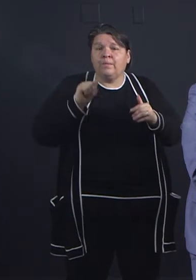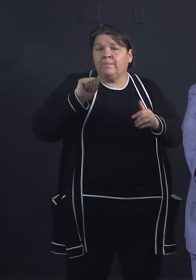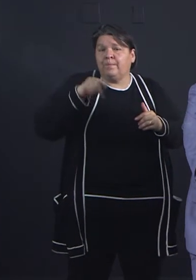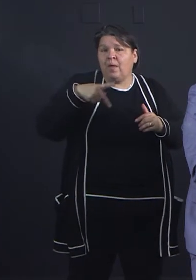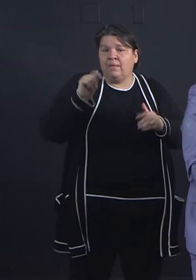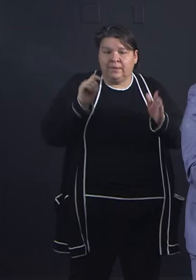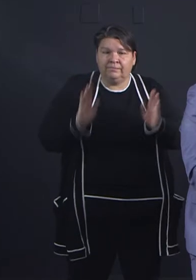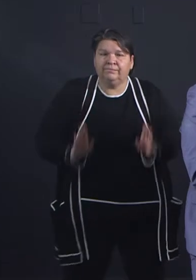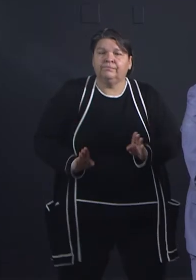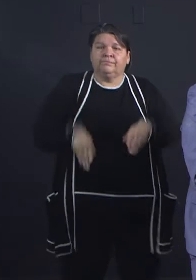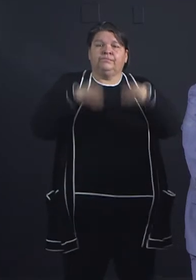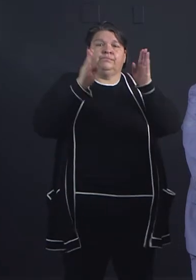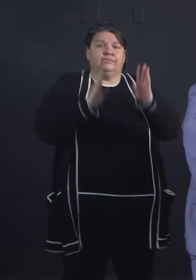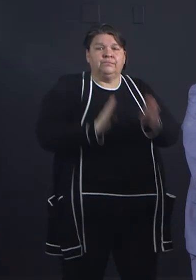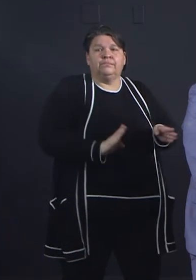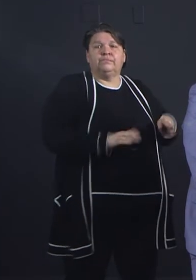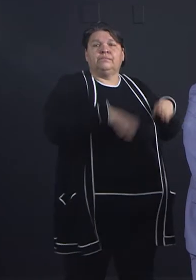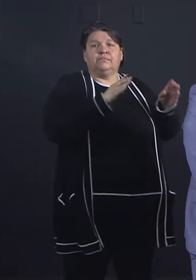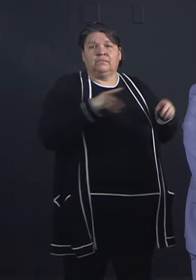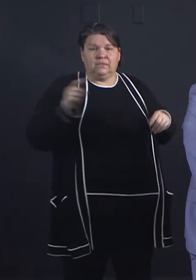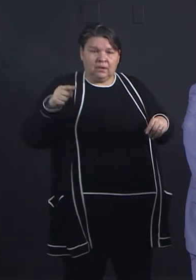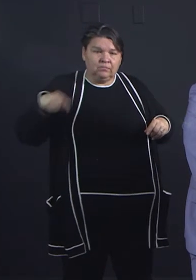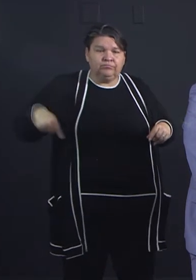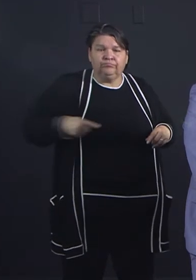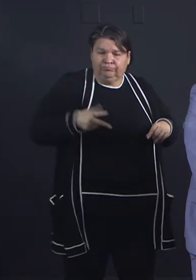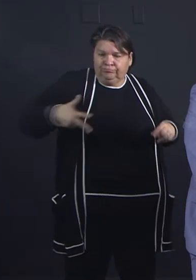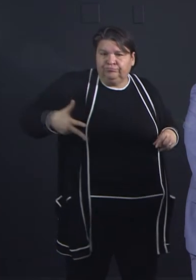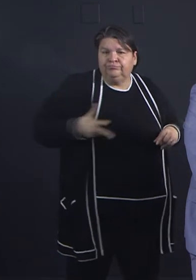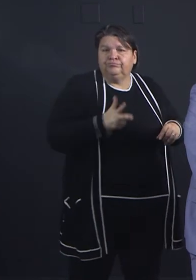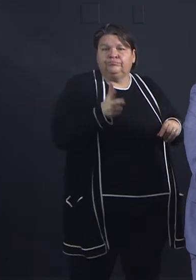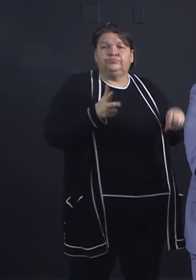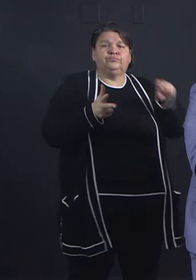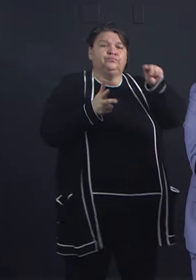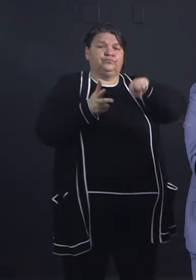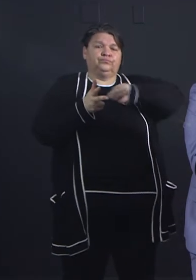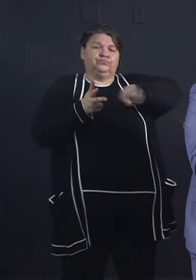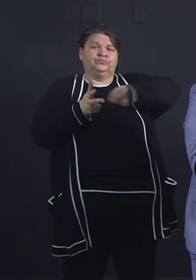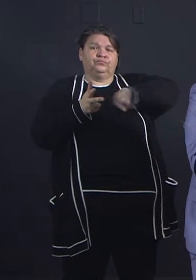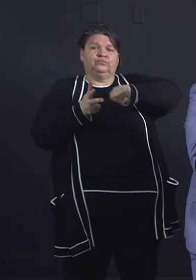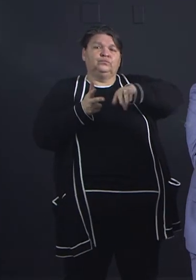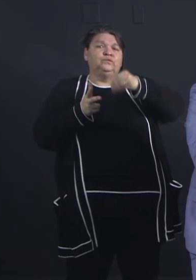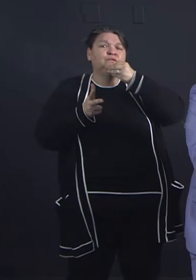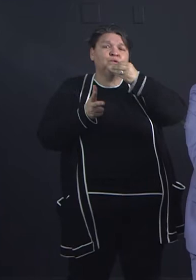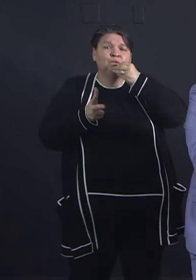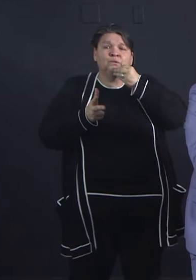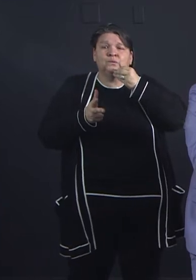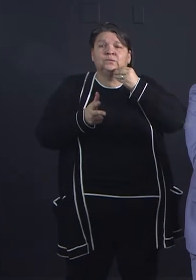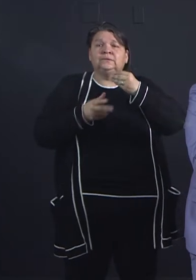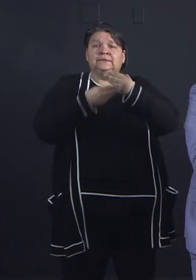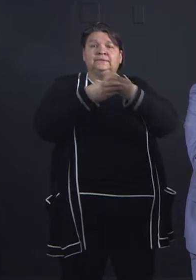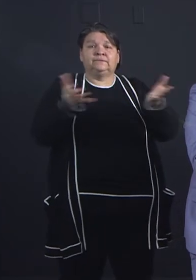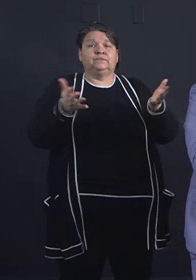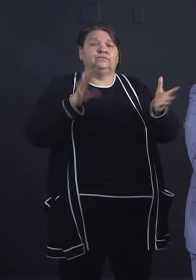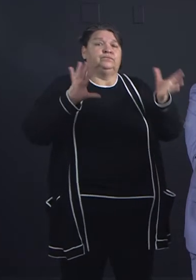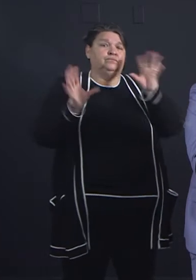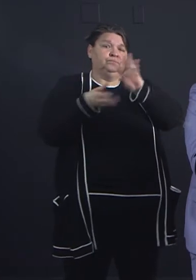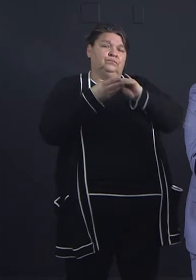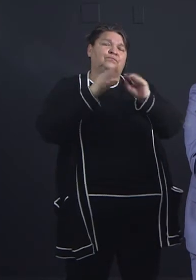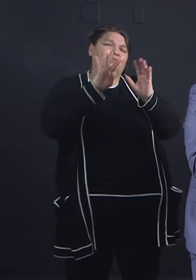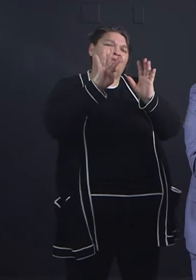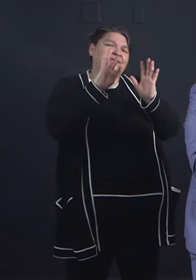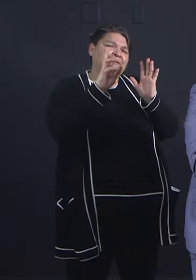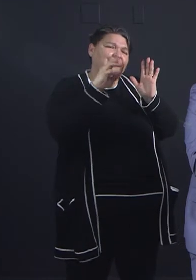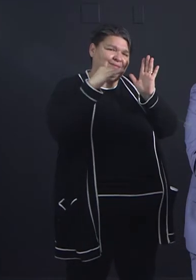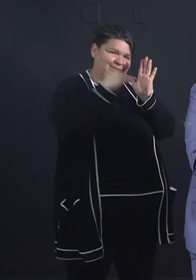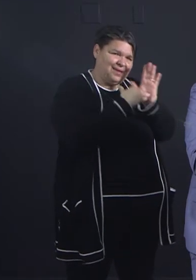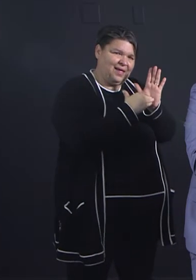This week alone, thus far, we've had 46,000 meals served, and that's double the number because what we're doing, we're